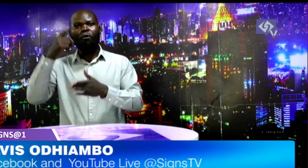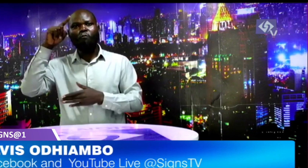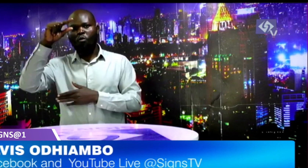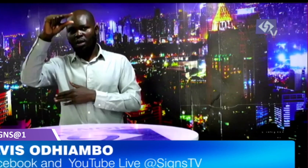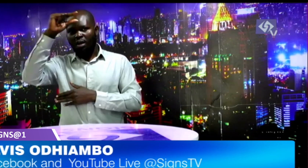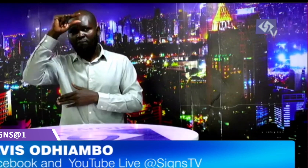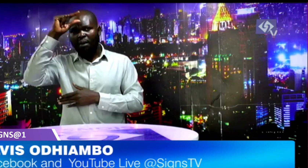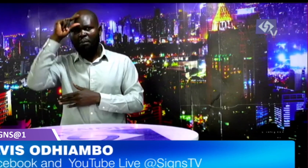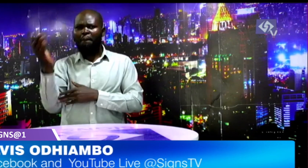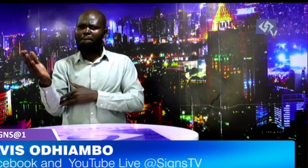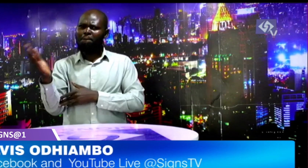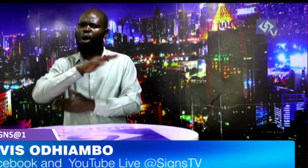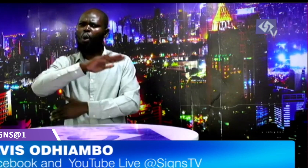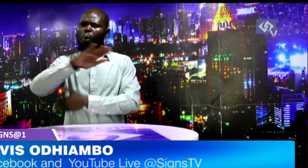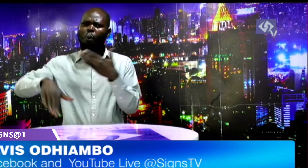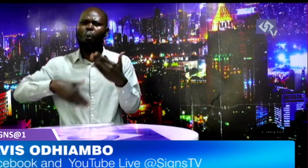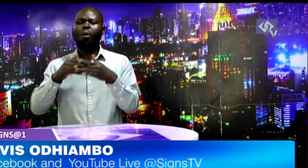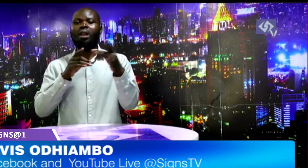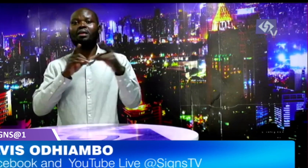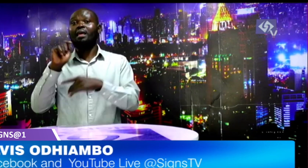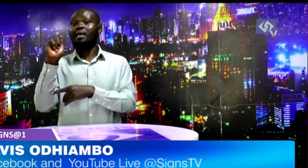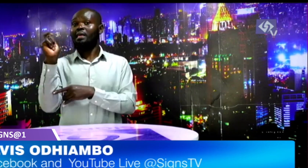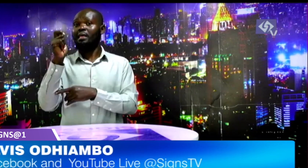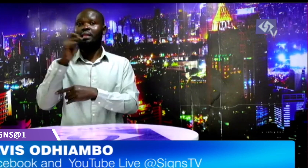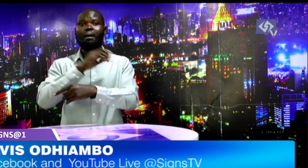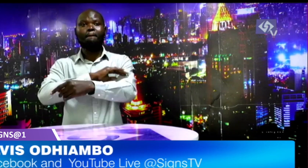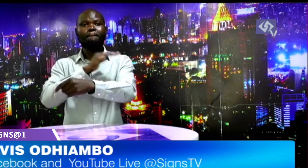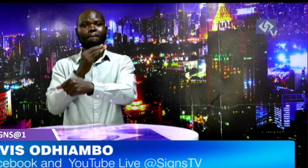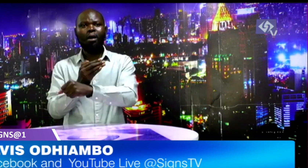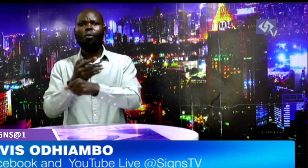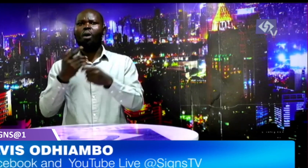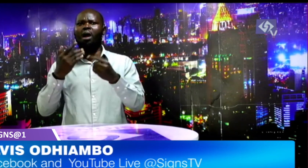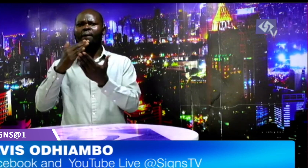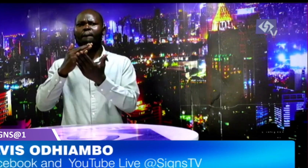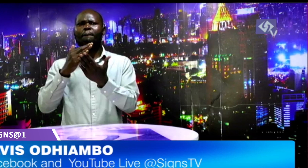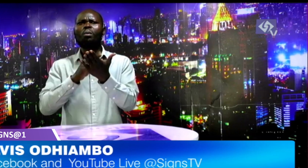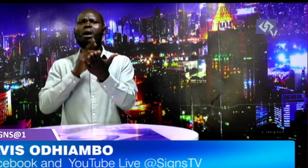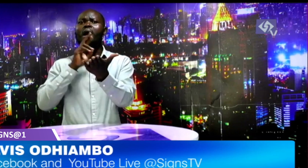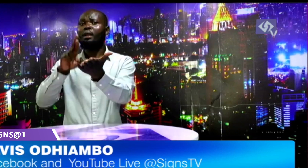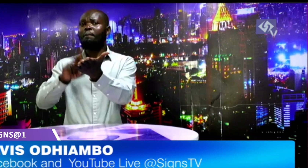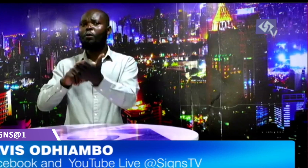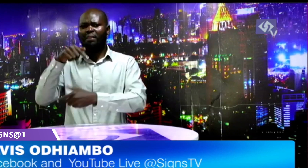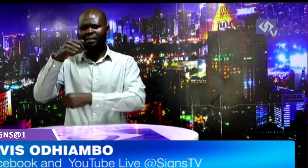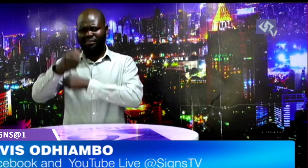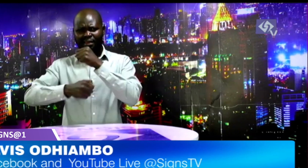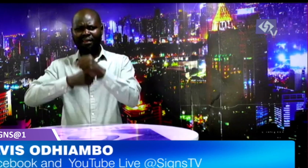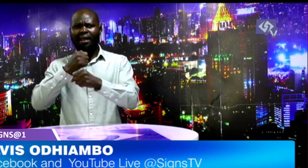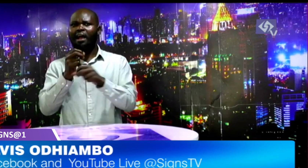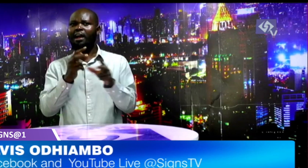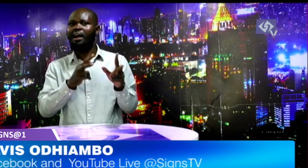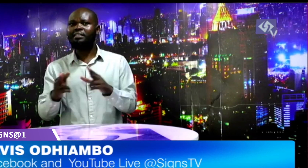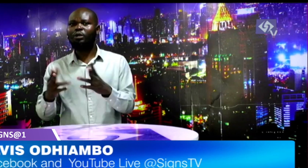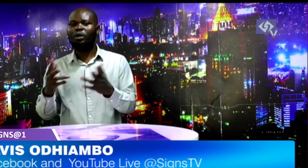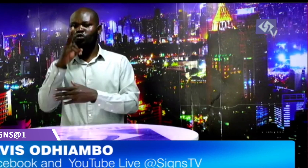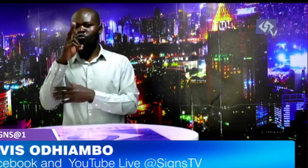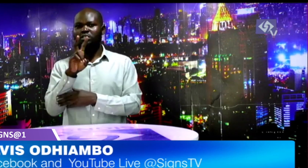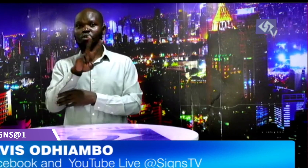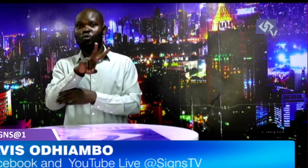a departure from all the previous requirements for government buckling for all directors kenya